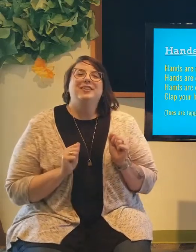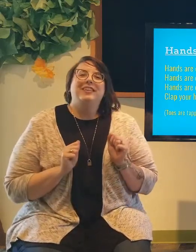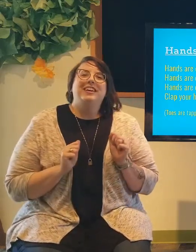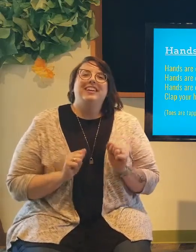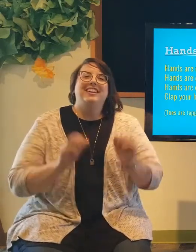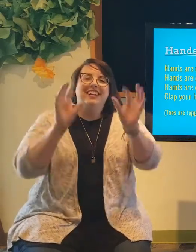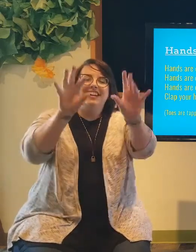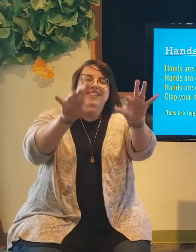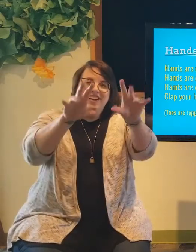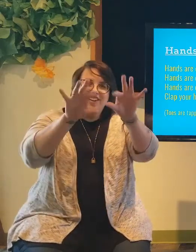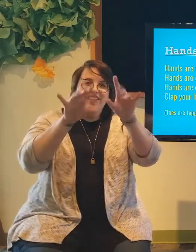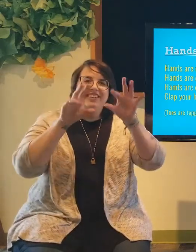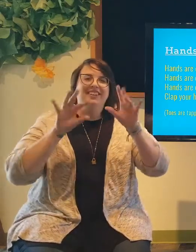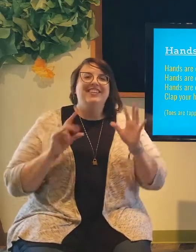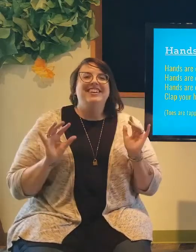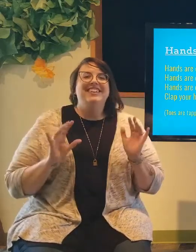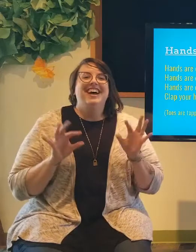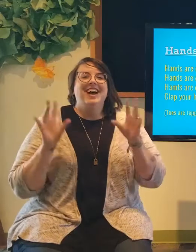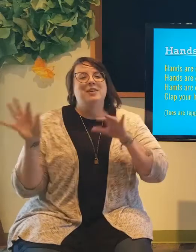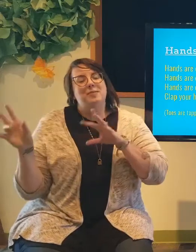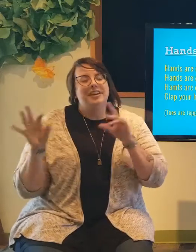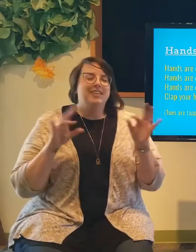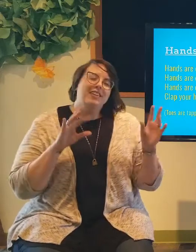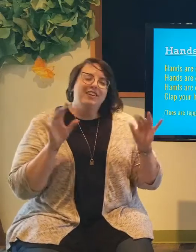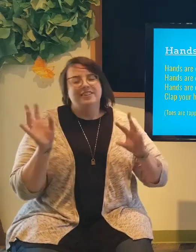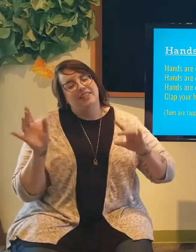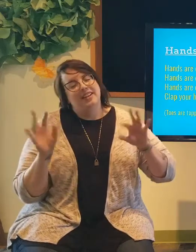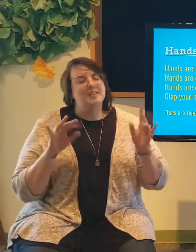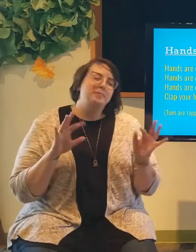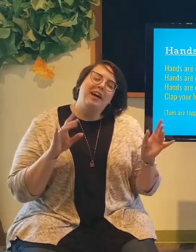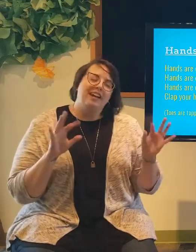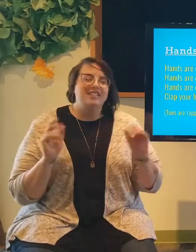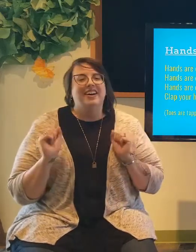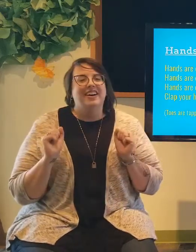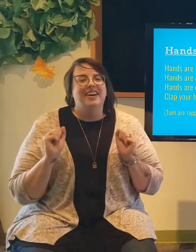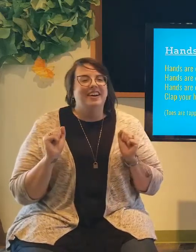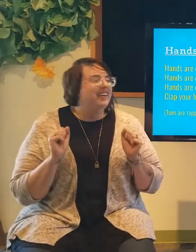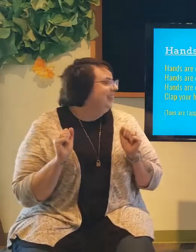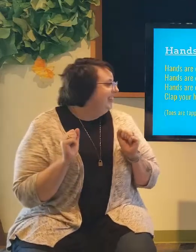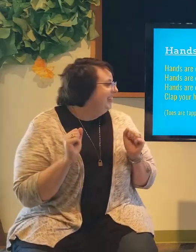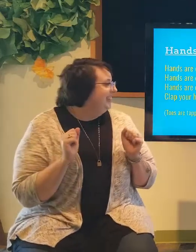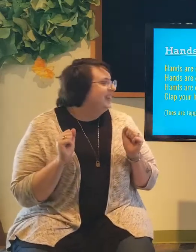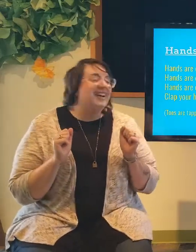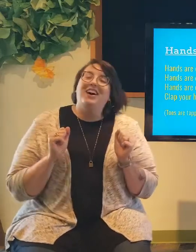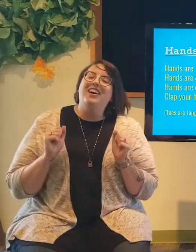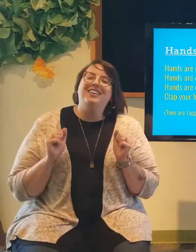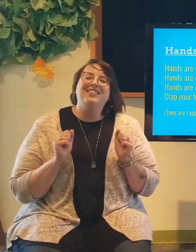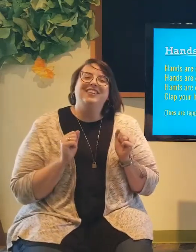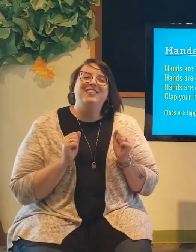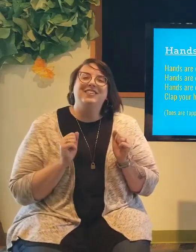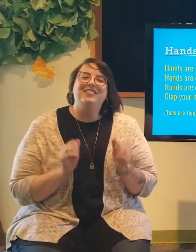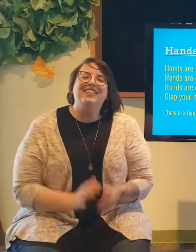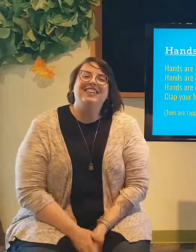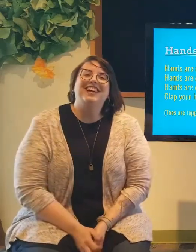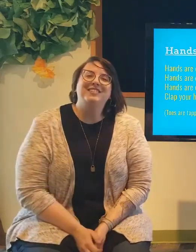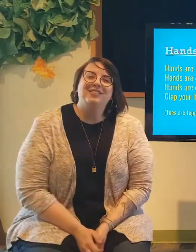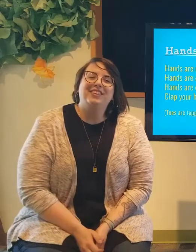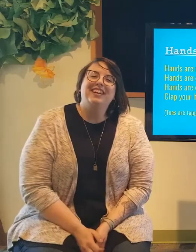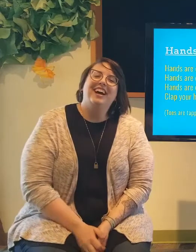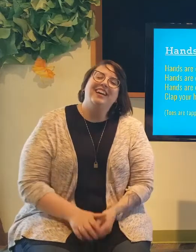wiggling. Wiggle, wiggle, wiggle. Wiggle your fingers, my darling. All right, for the very last one, we're going to hide